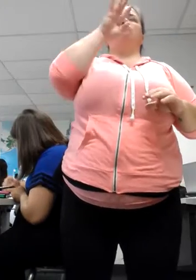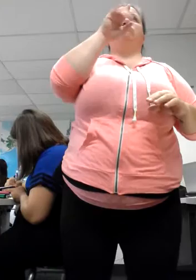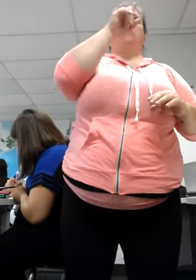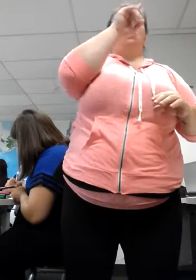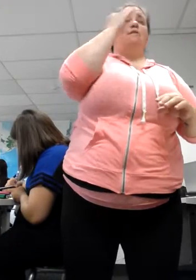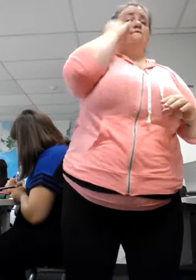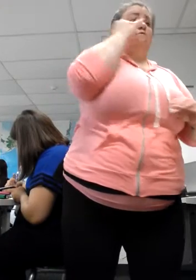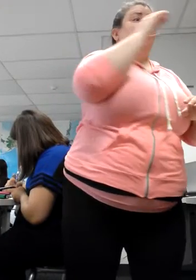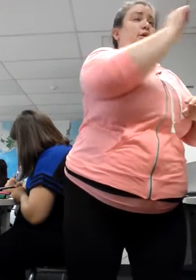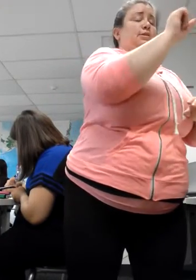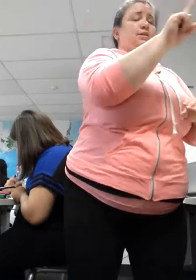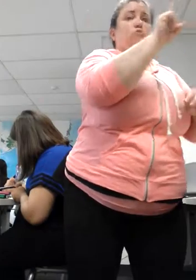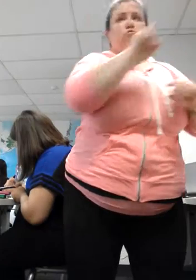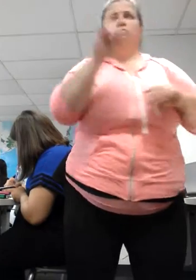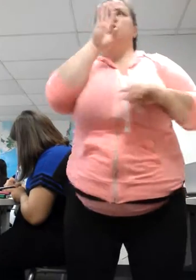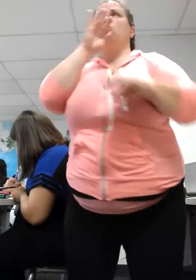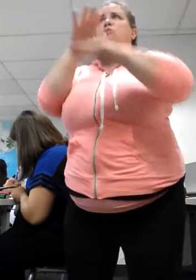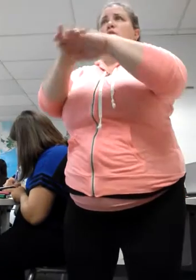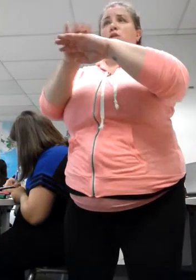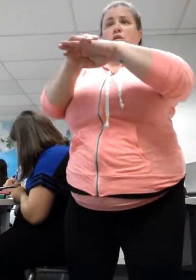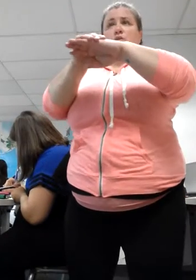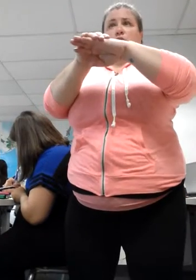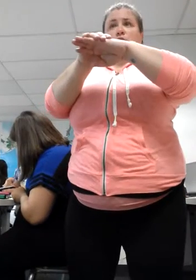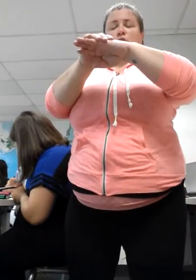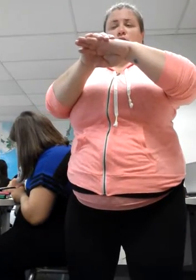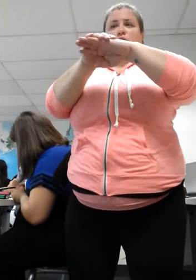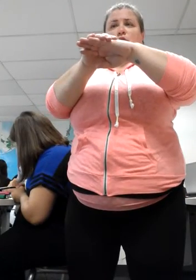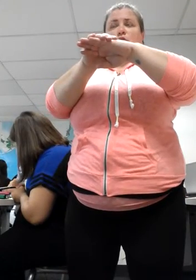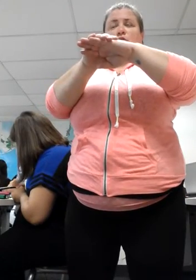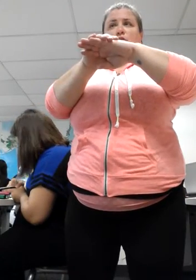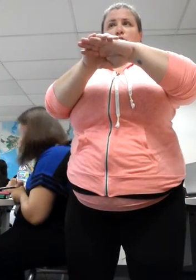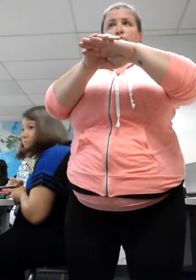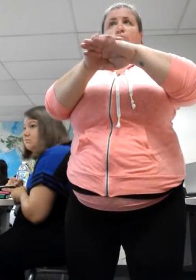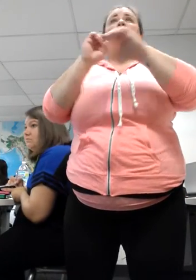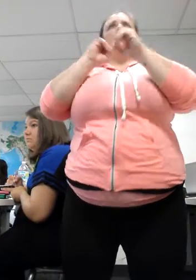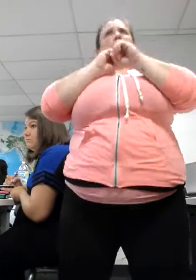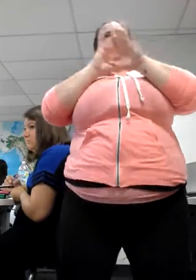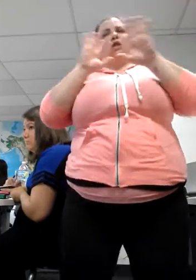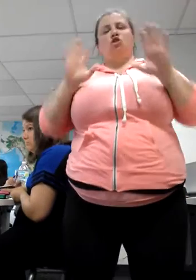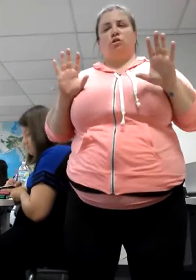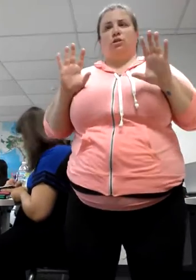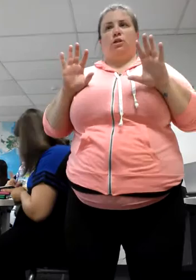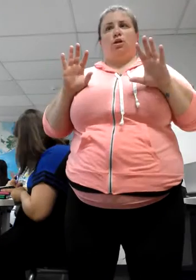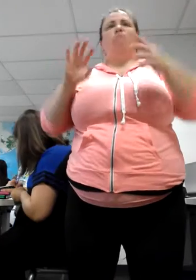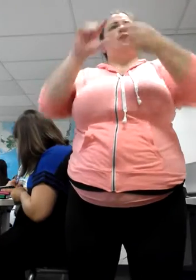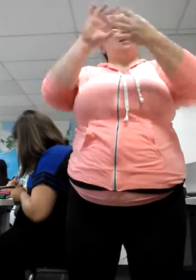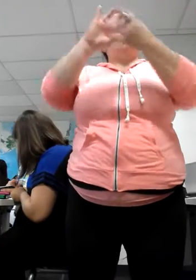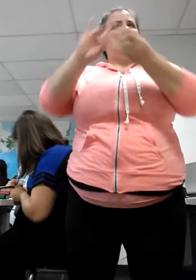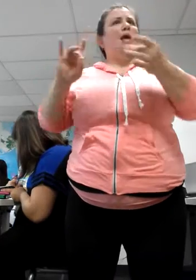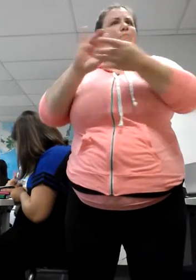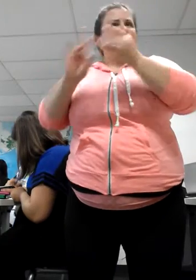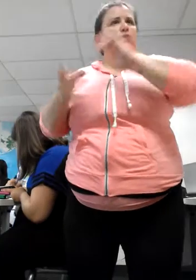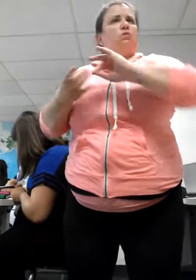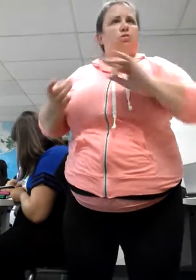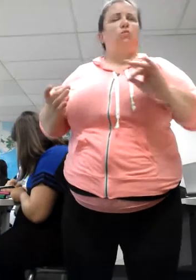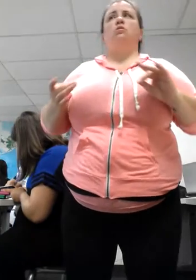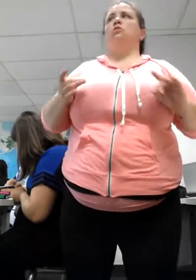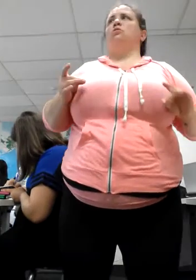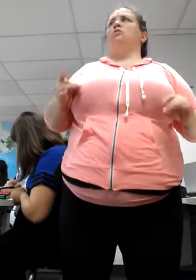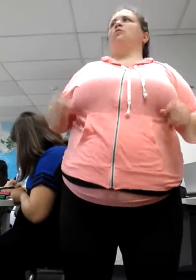you're going to analyze and look for and comment on is the clarity. Alright? The next one is, is it comfortably paced?